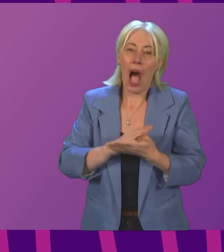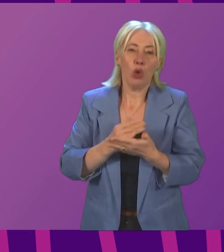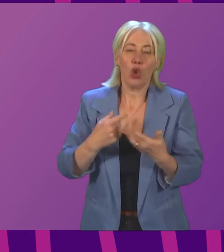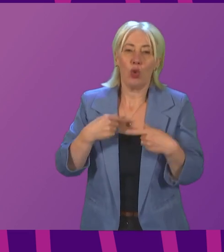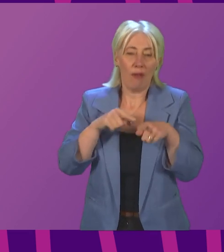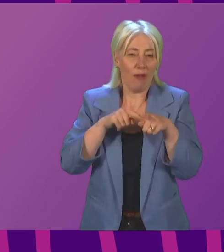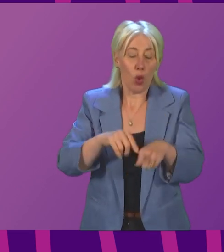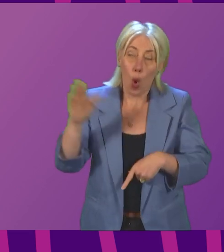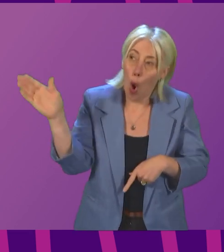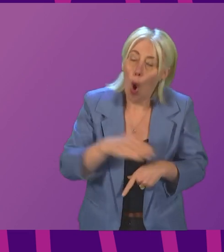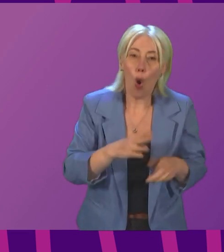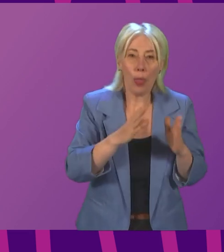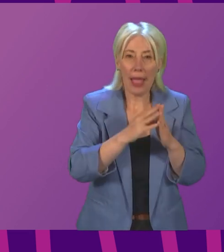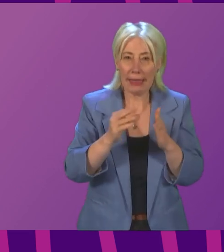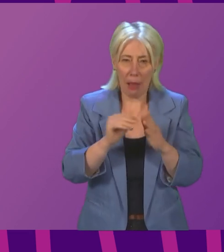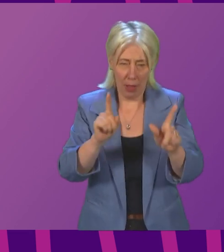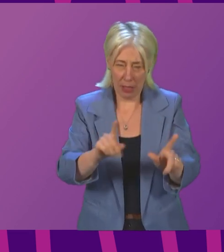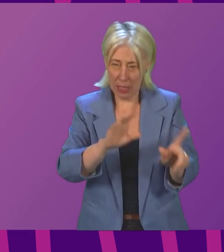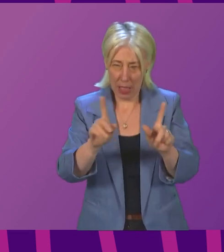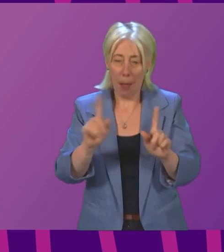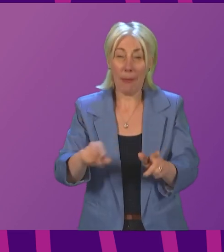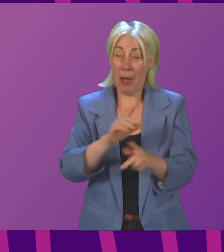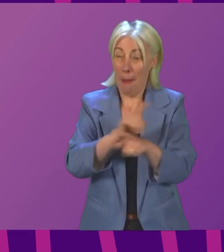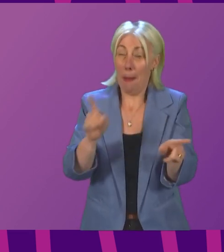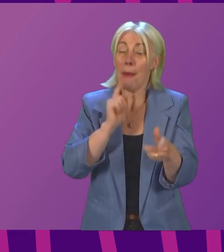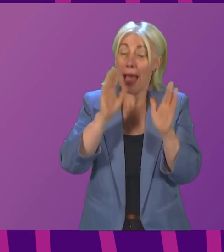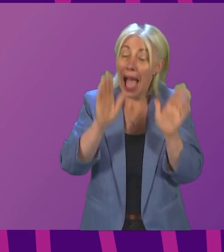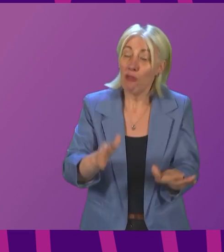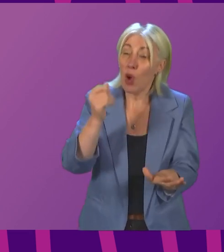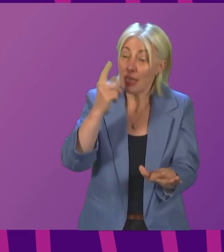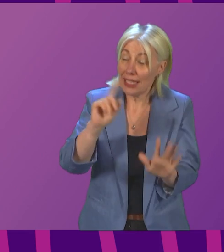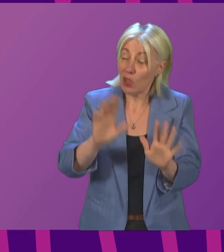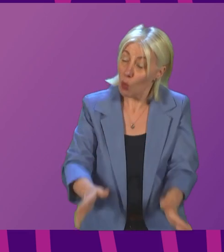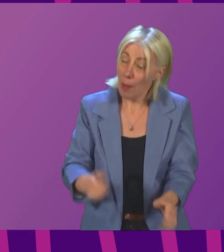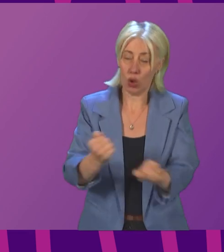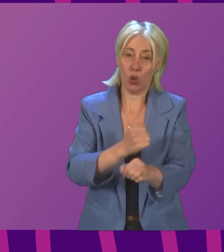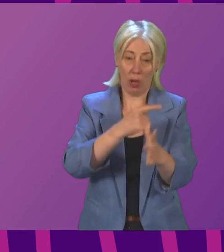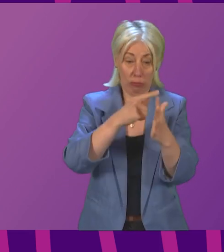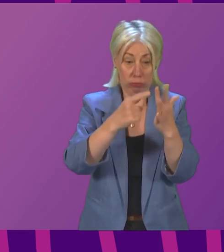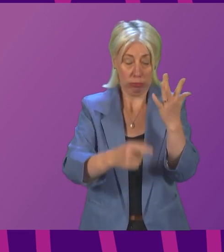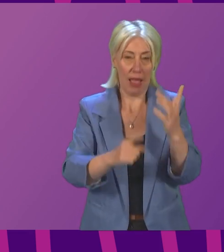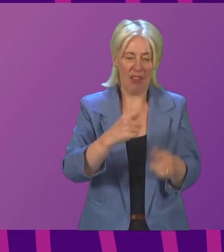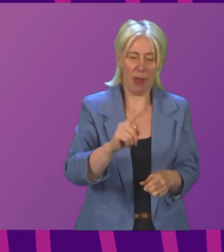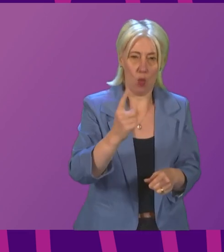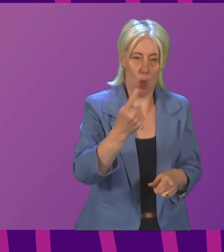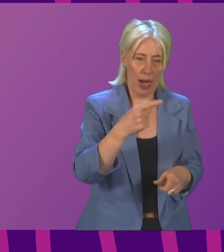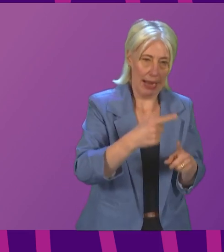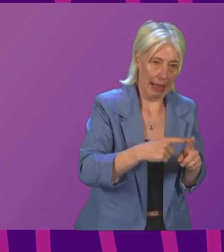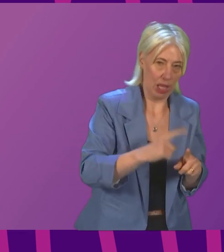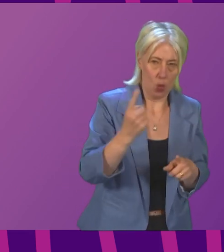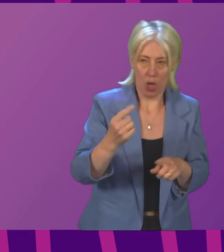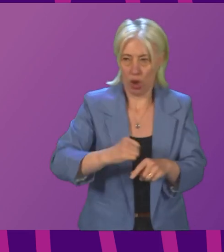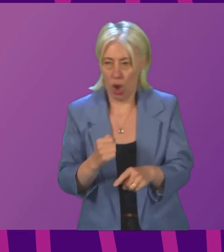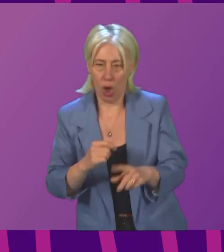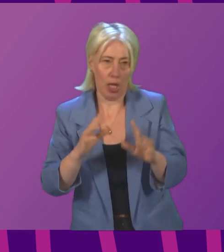examples that were being put to me there. It is really important that people understand what to do in all of these circumstances where they have had one dose in England, another in